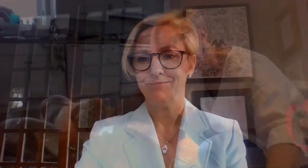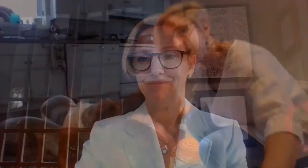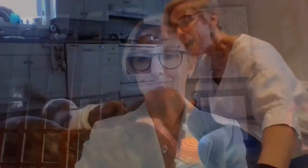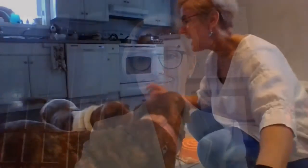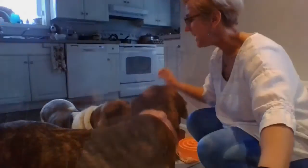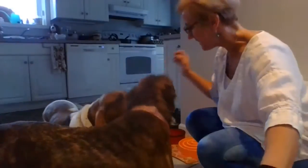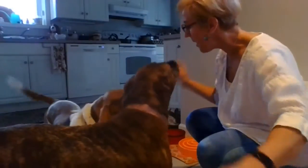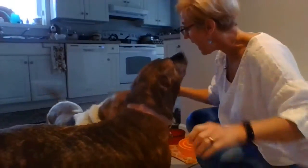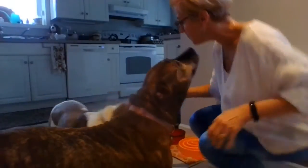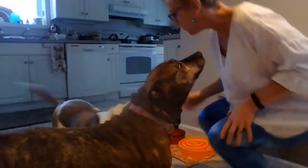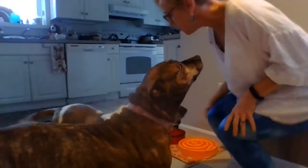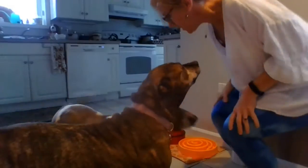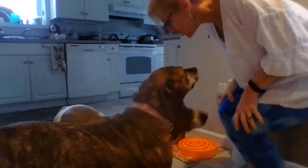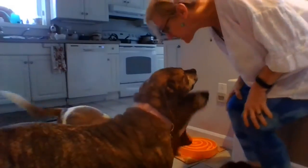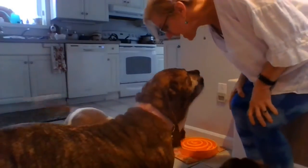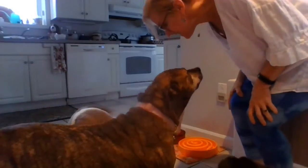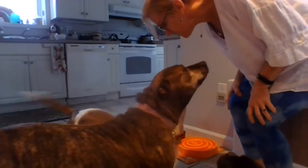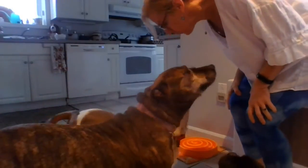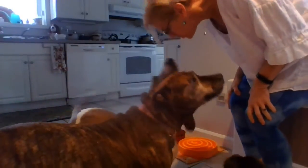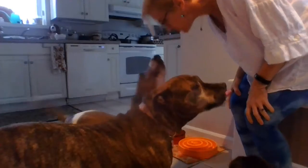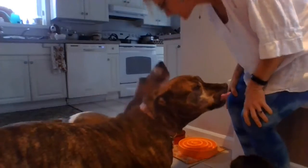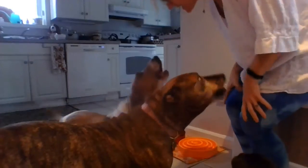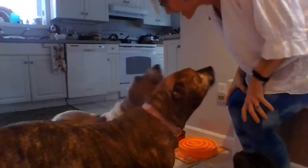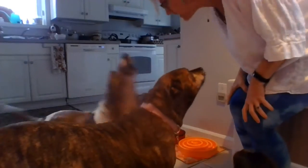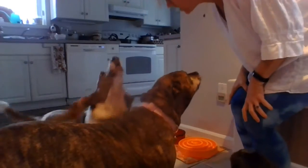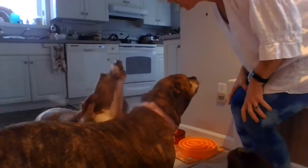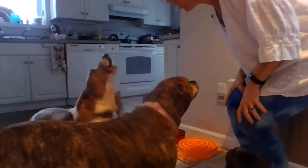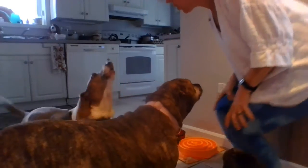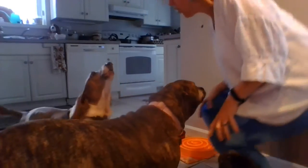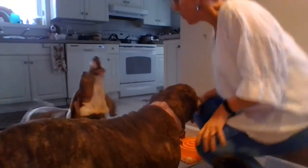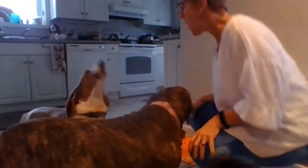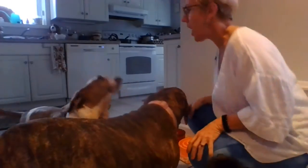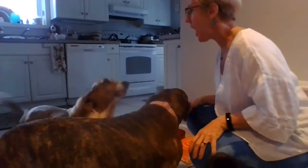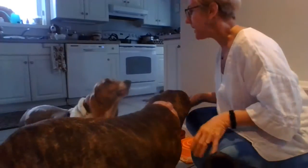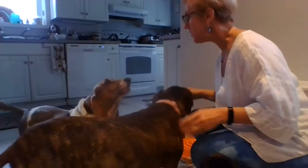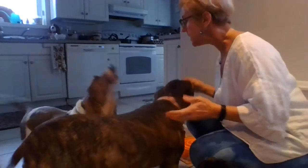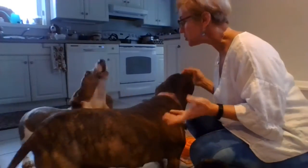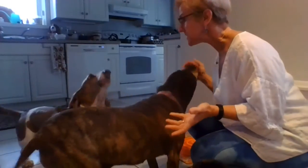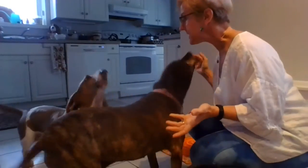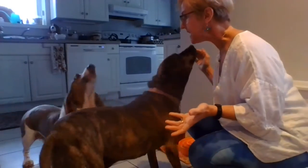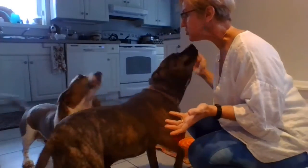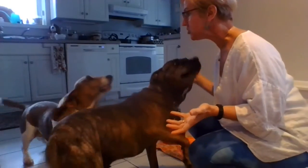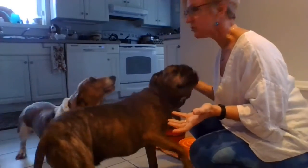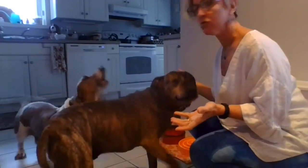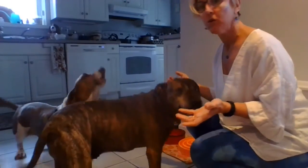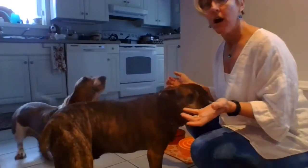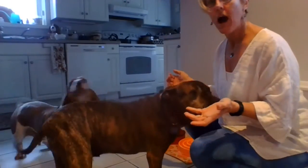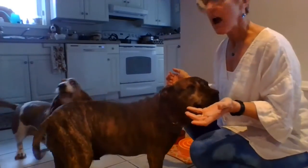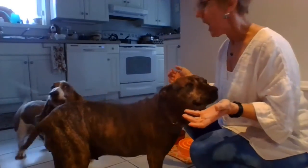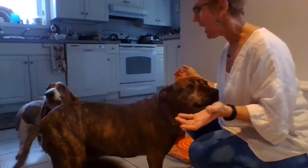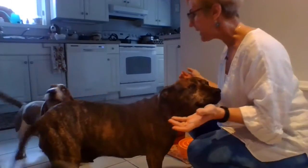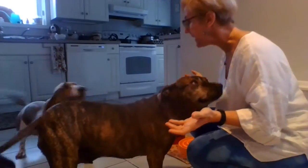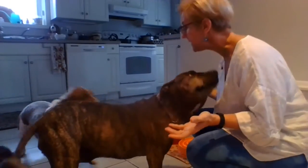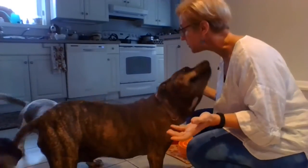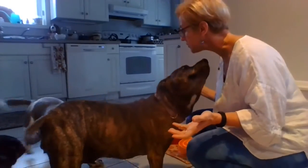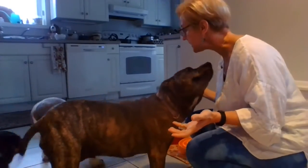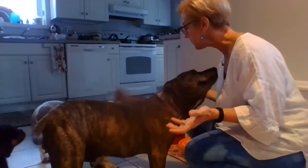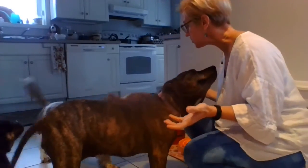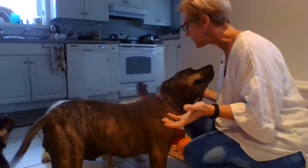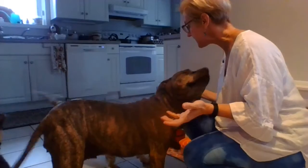Go ahead. What'd you say? What'd you just say? I don't understand you. I can't understand what you're